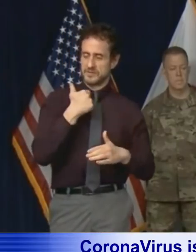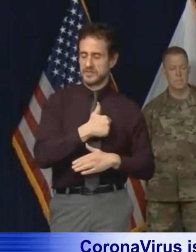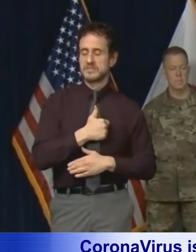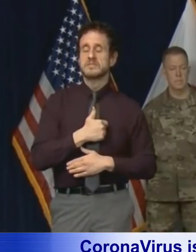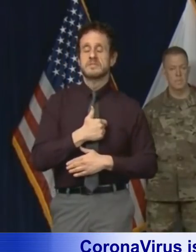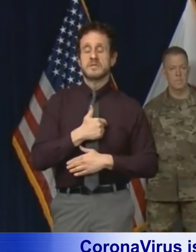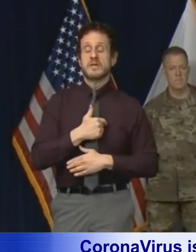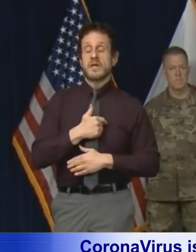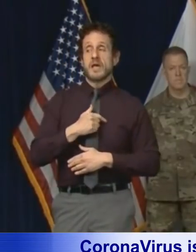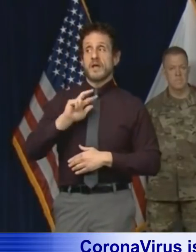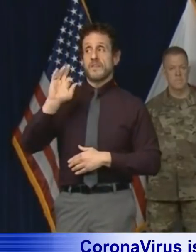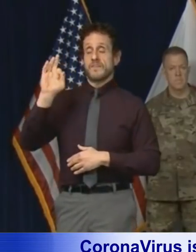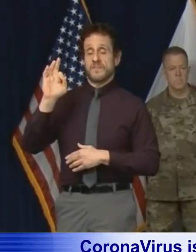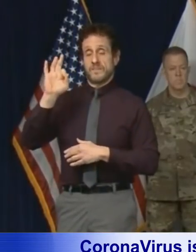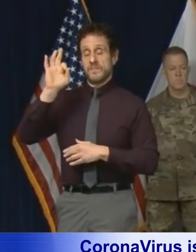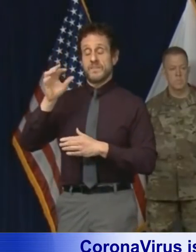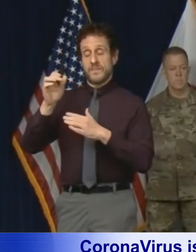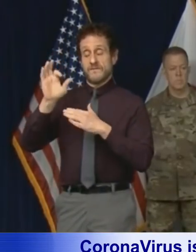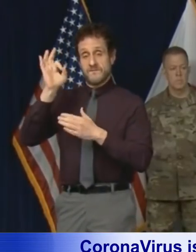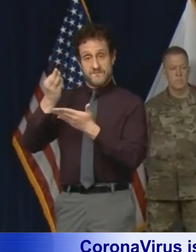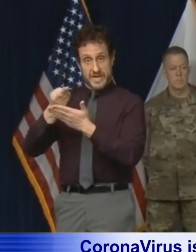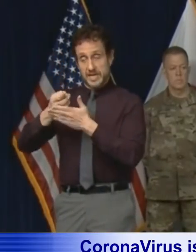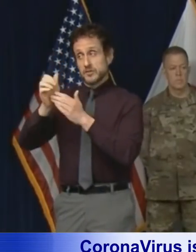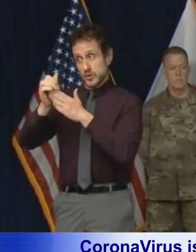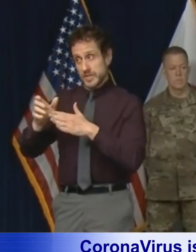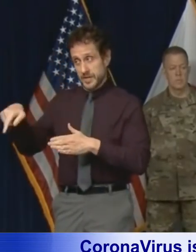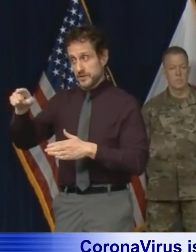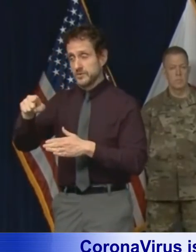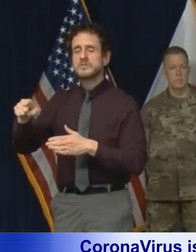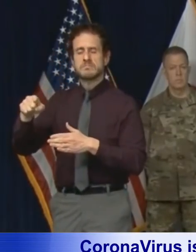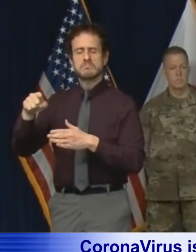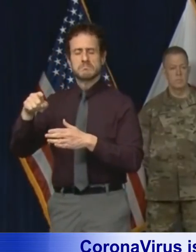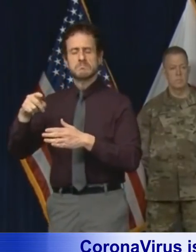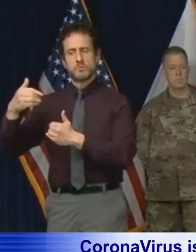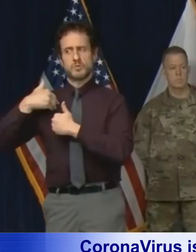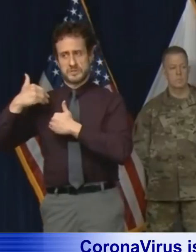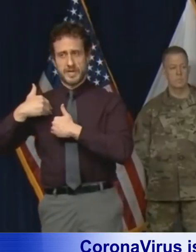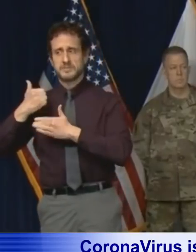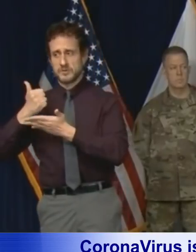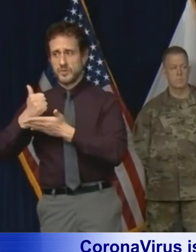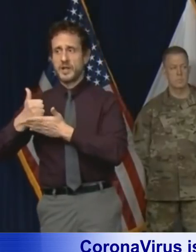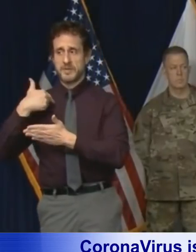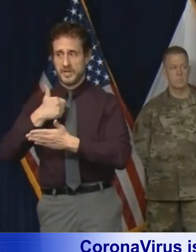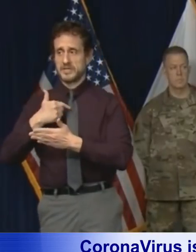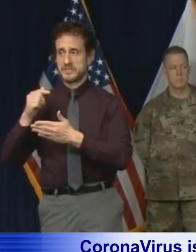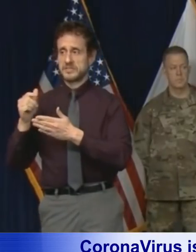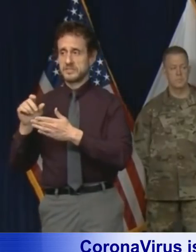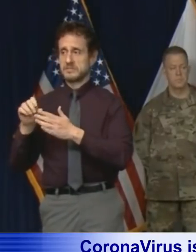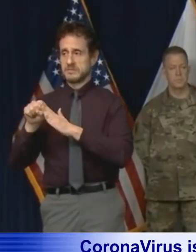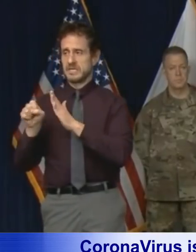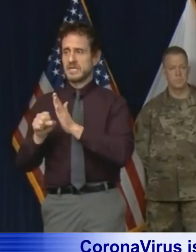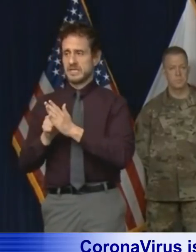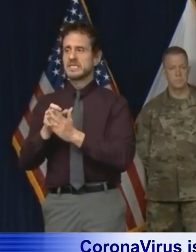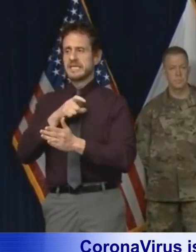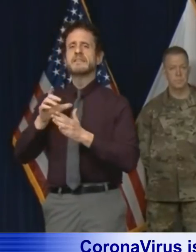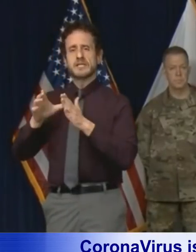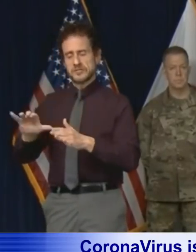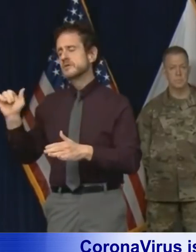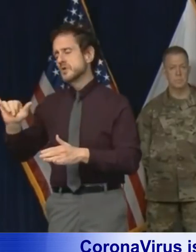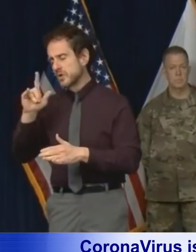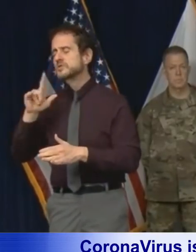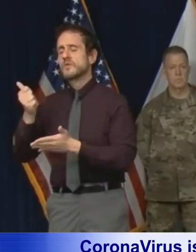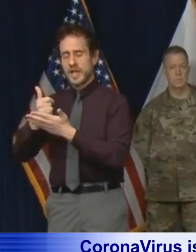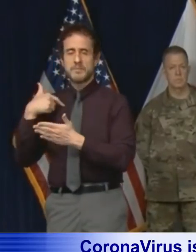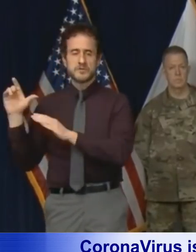responsible leadership in shifting our dollars to where they can be most impactful as a response to COVID